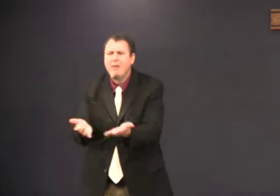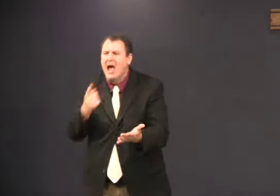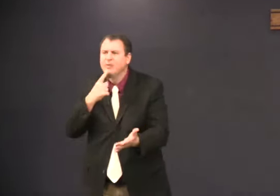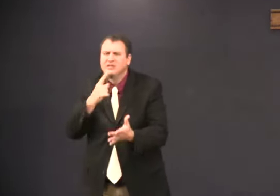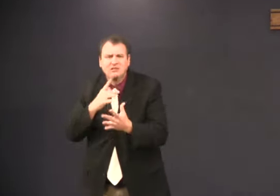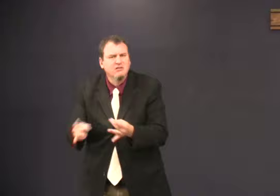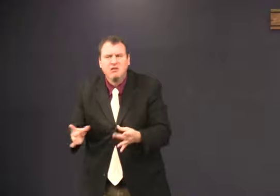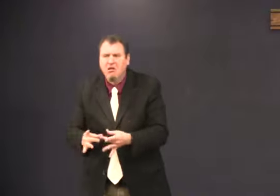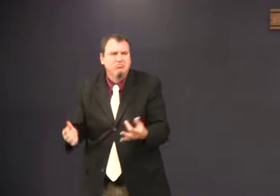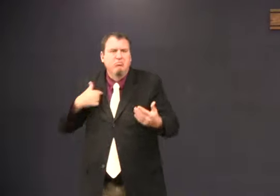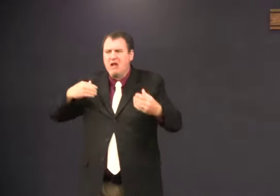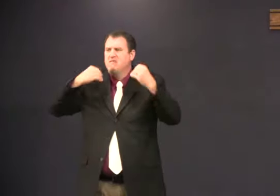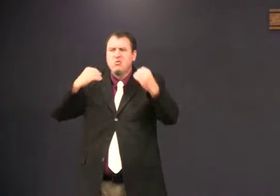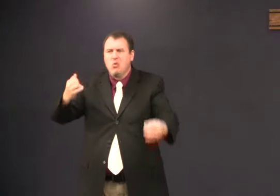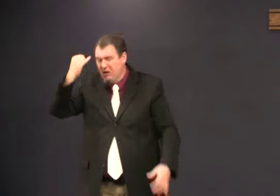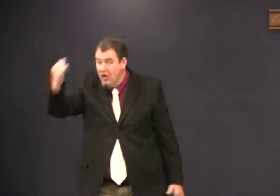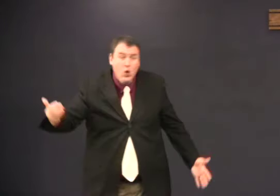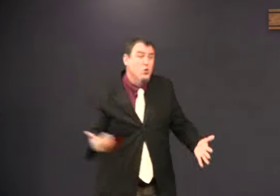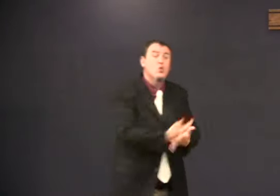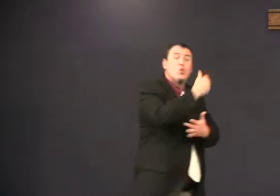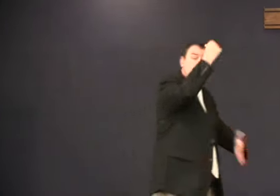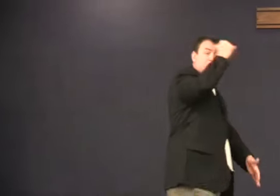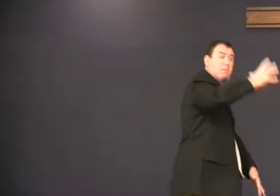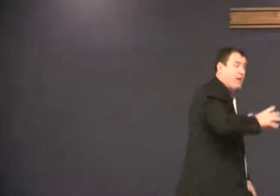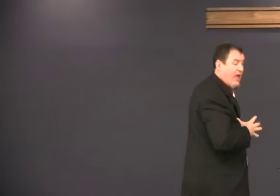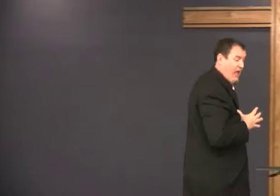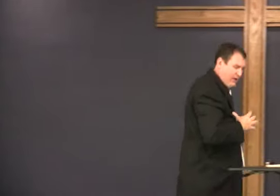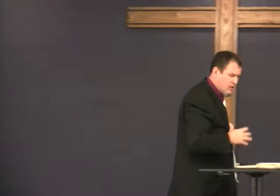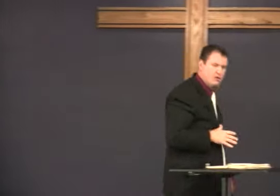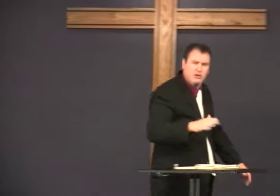has no idea what the Bible says the new man